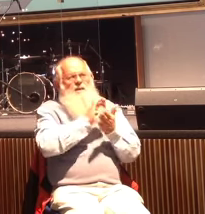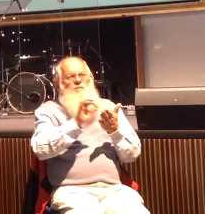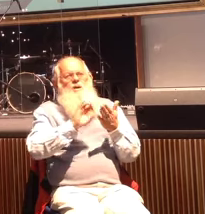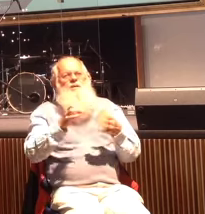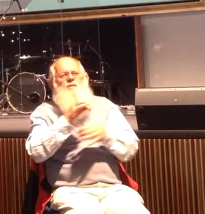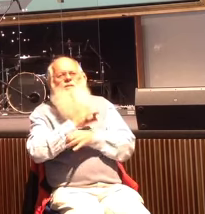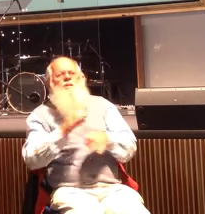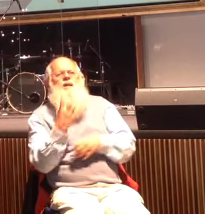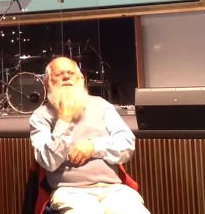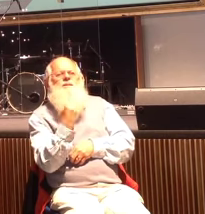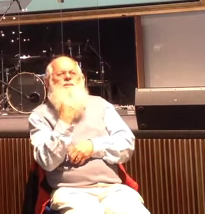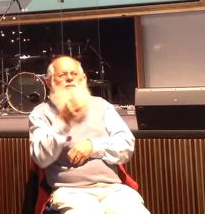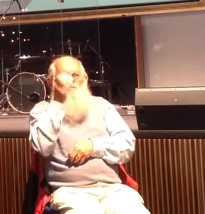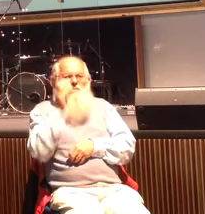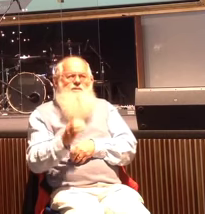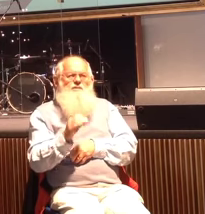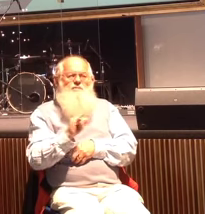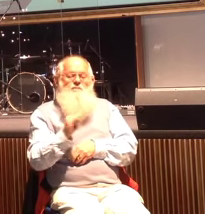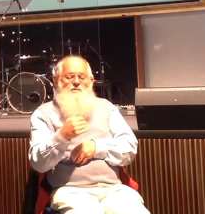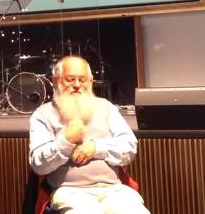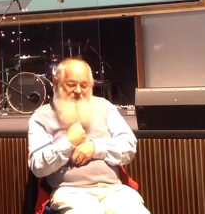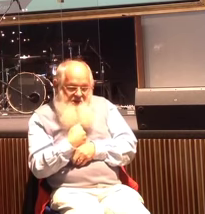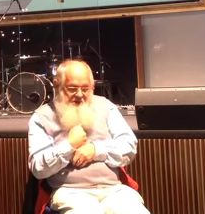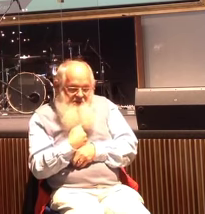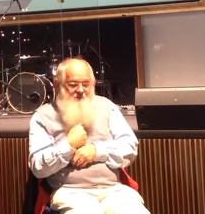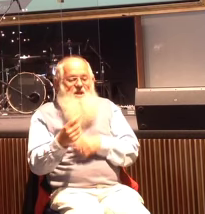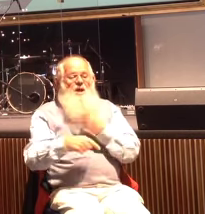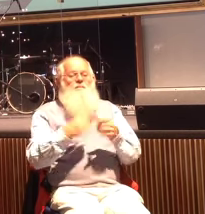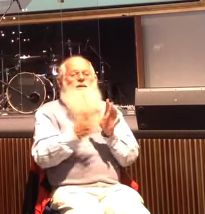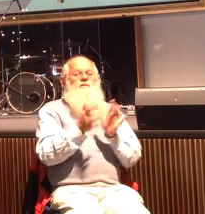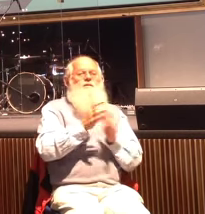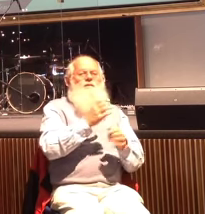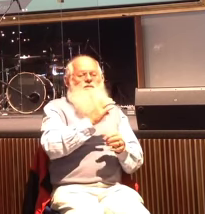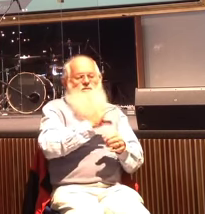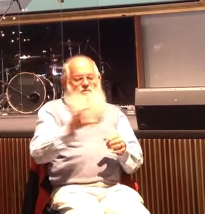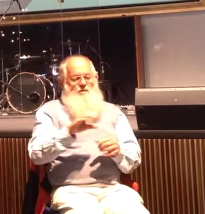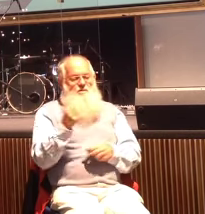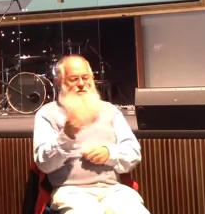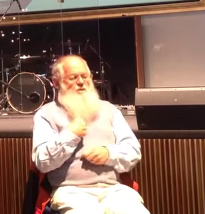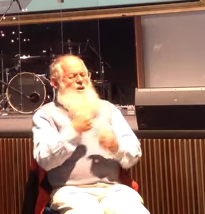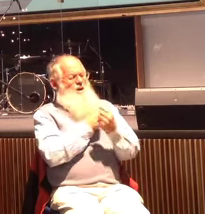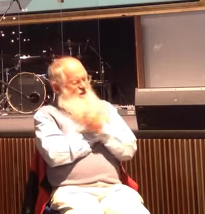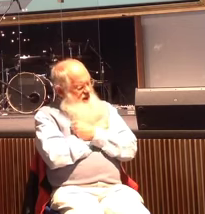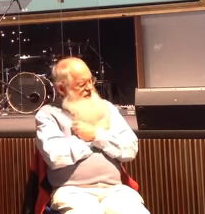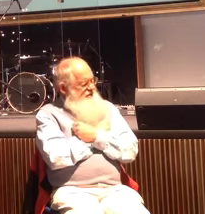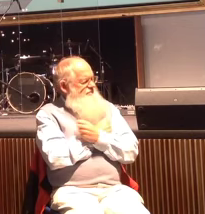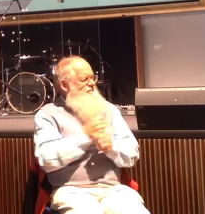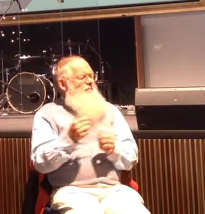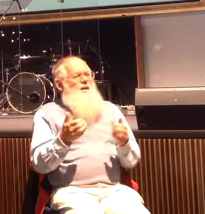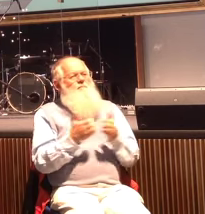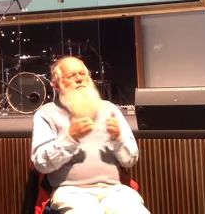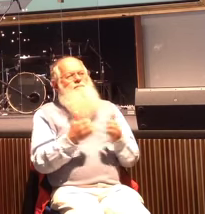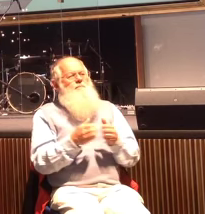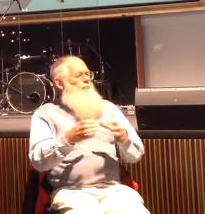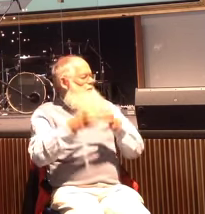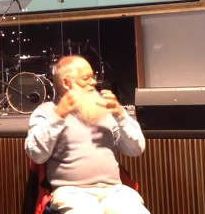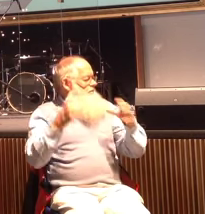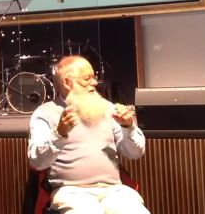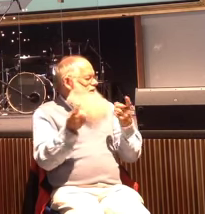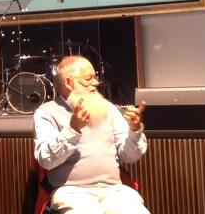which is me, about Jesus Christ, who I love. You know, there are many great themes that run through the book of